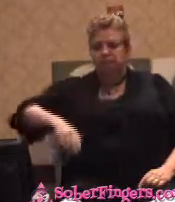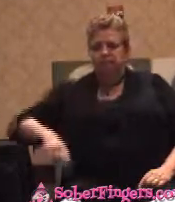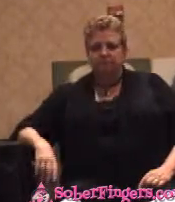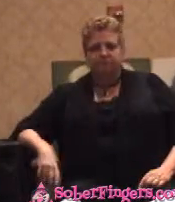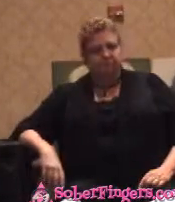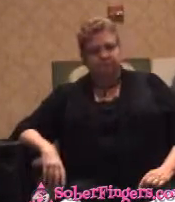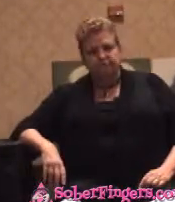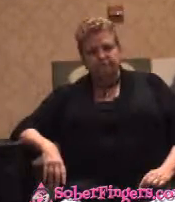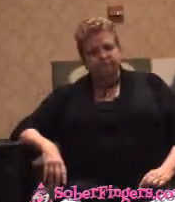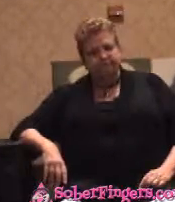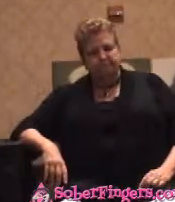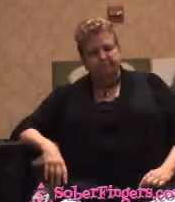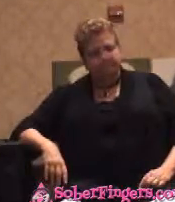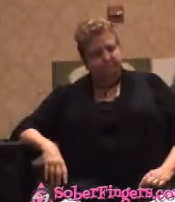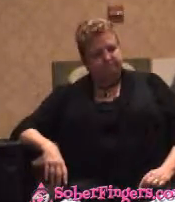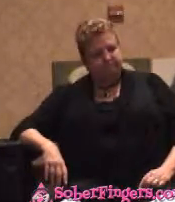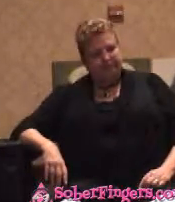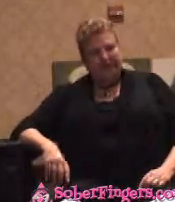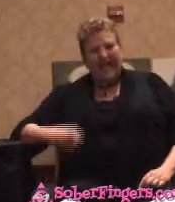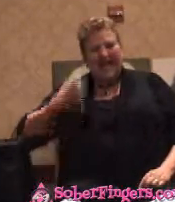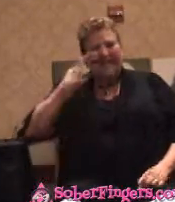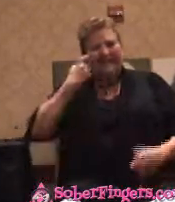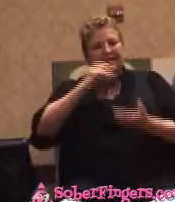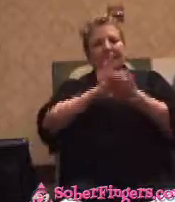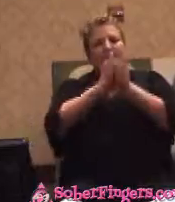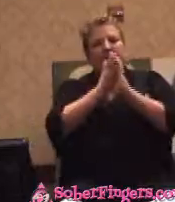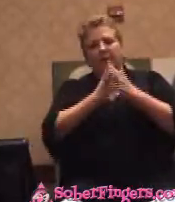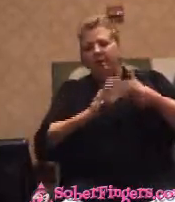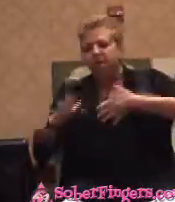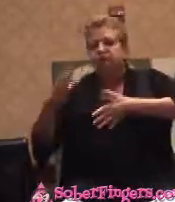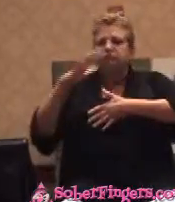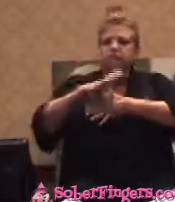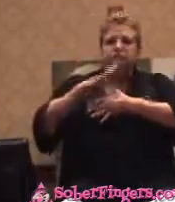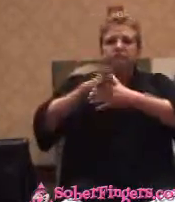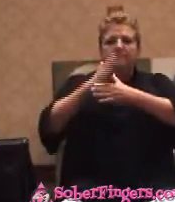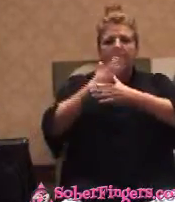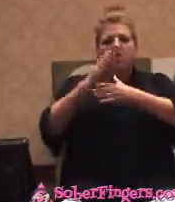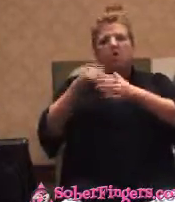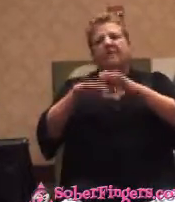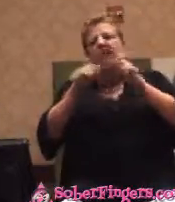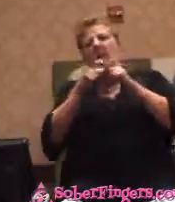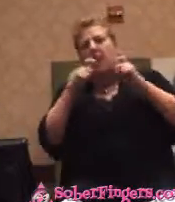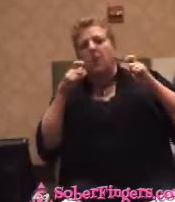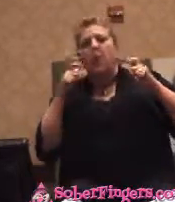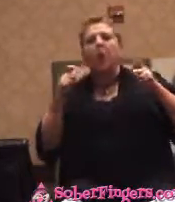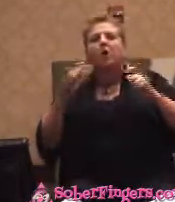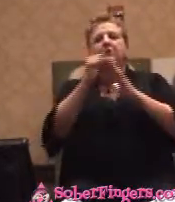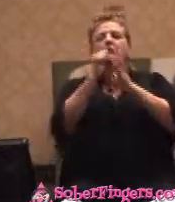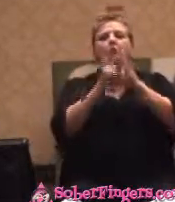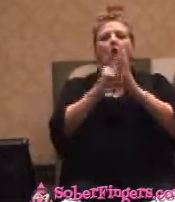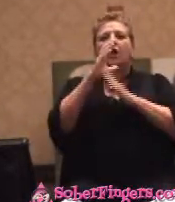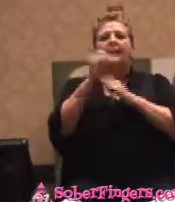I had just made senior partner in the largest law firm in Dallas. I was successful by most people's standards.